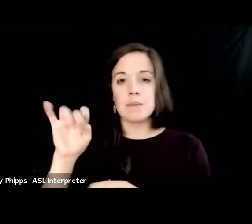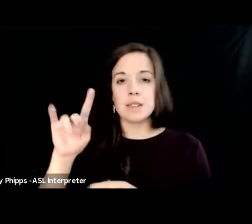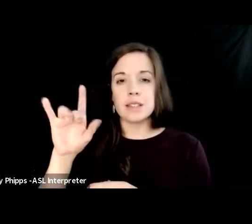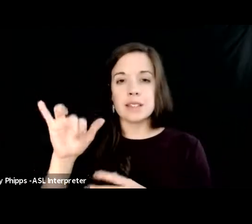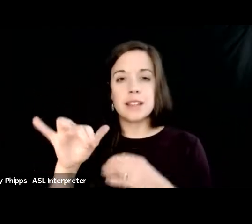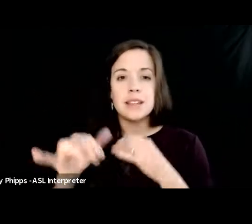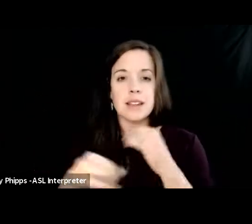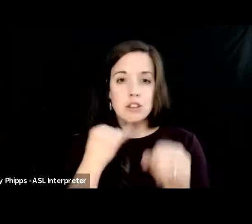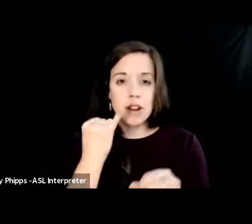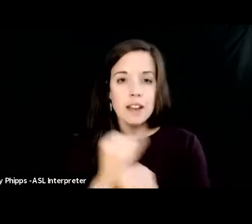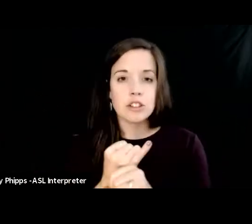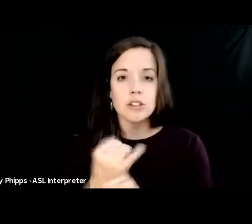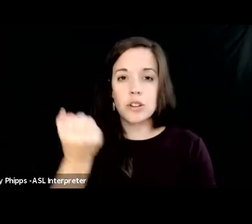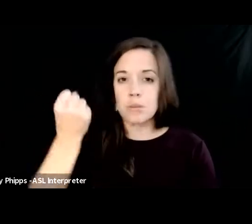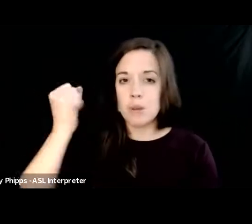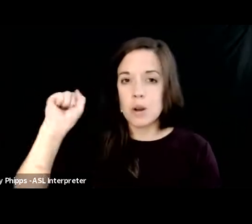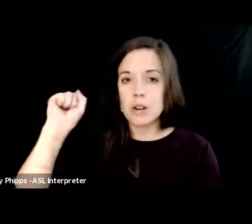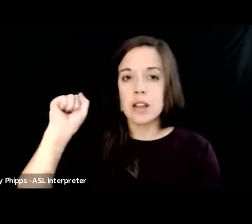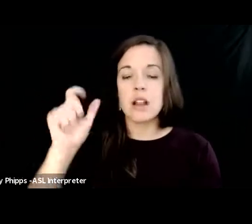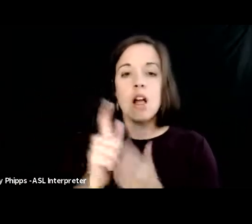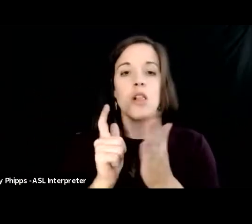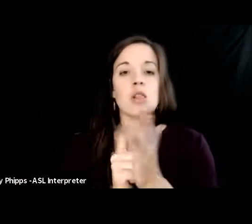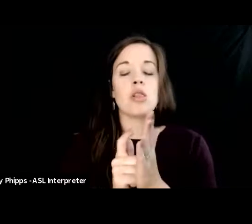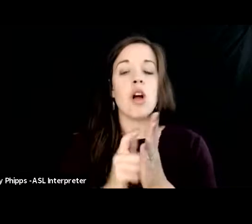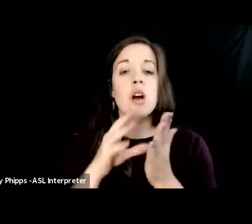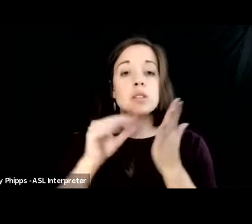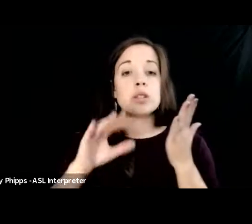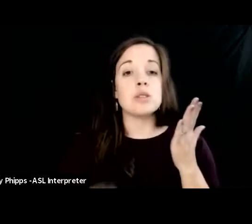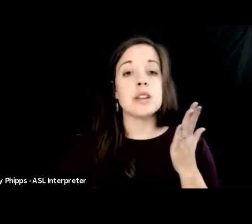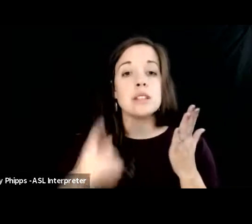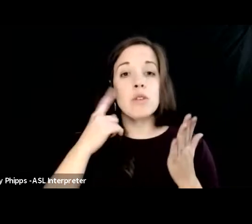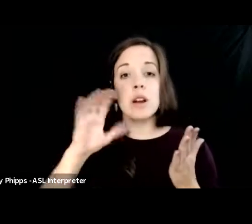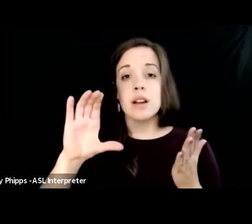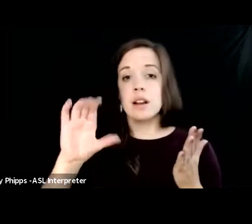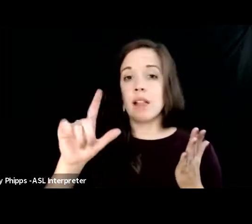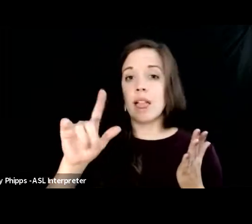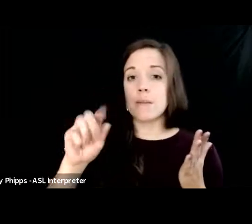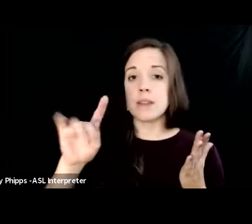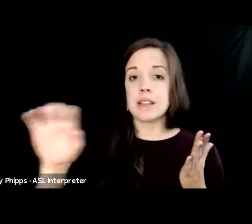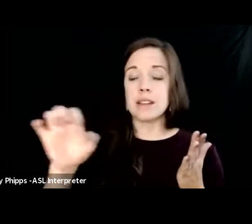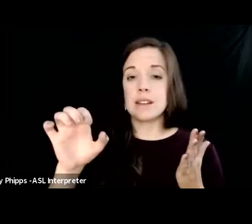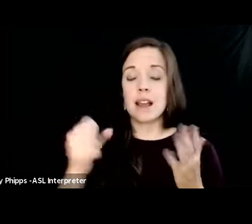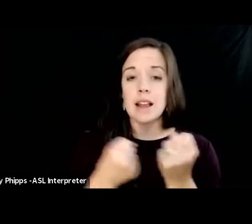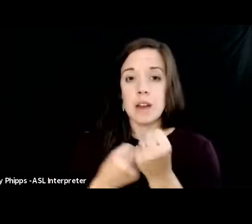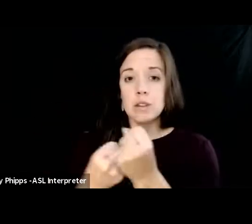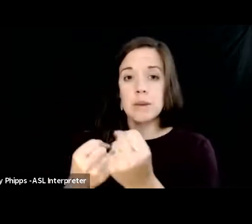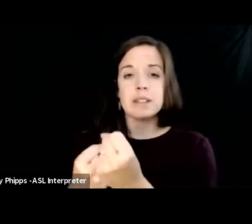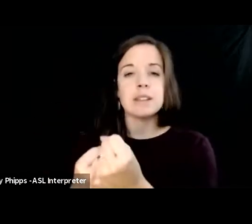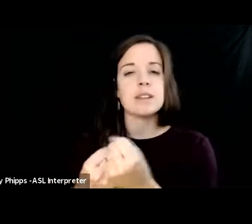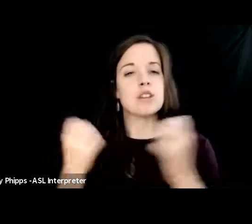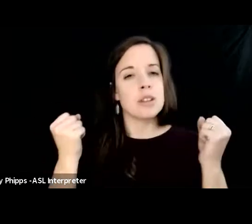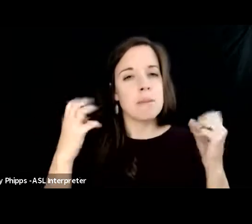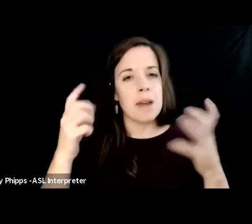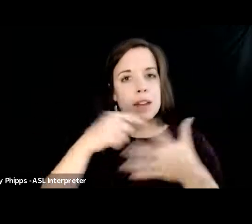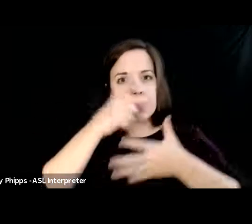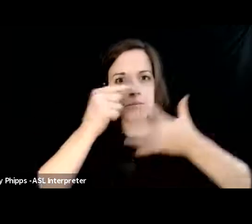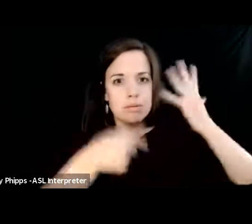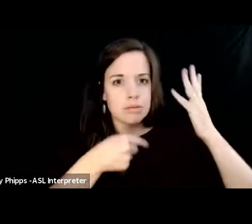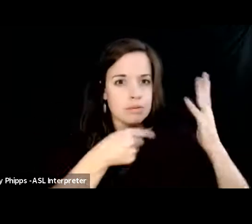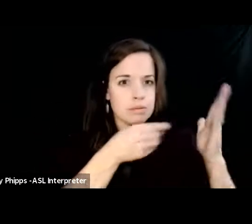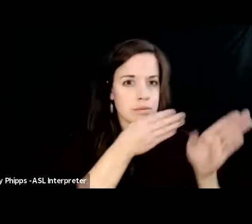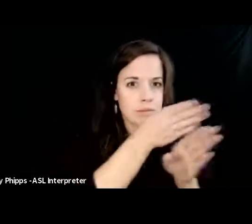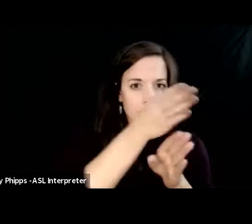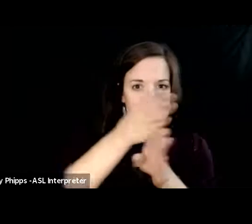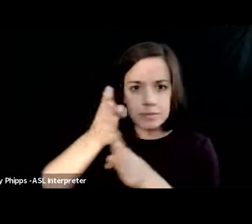protest law students for climate accountability who are focusing on gibson dunn there's a multi-pronged effort now to